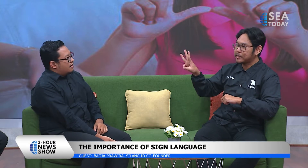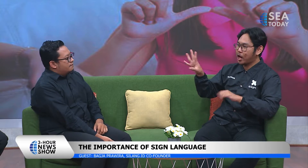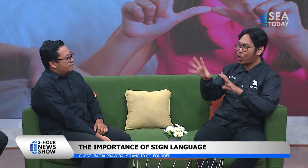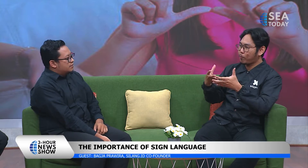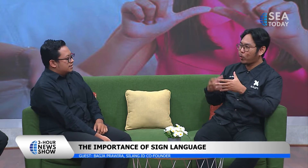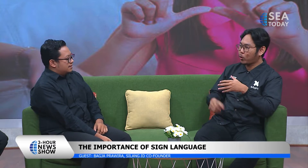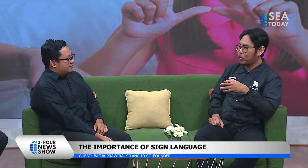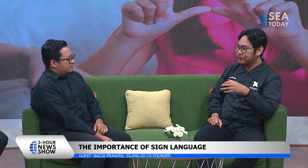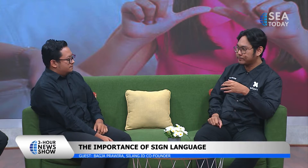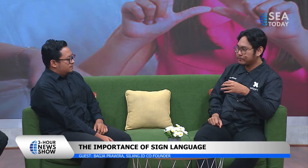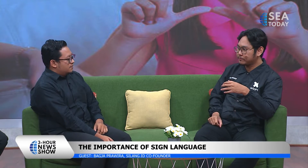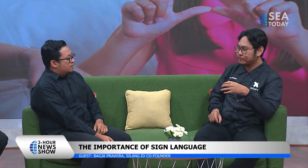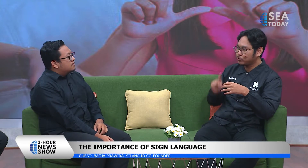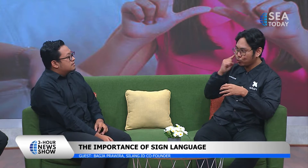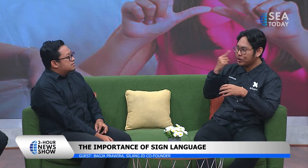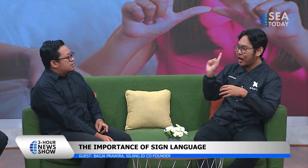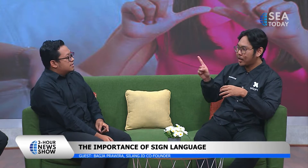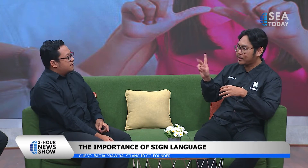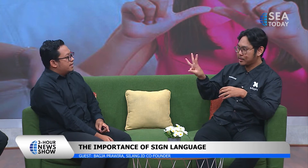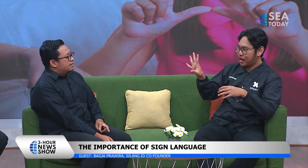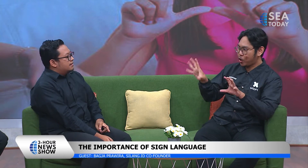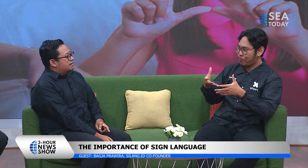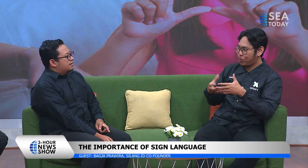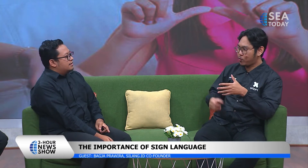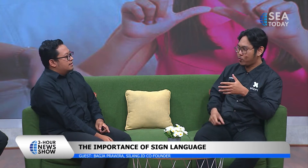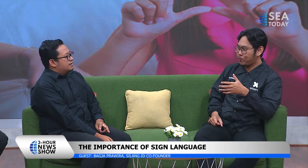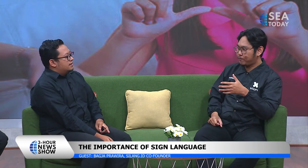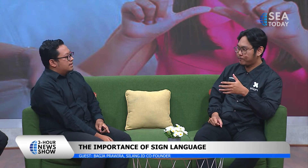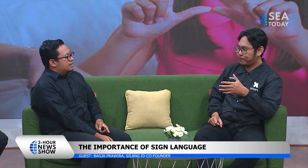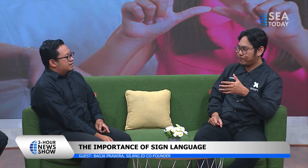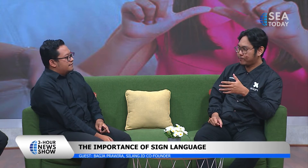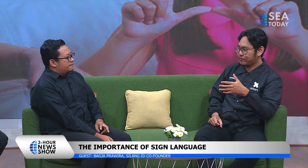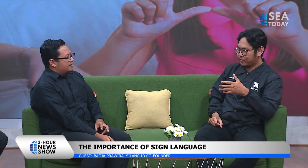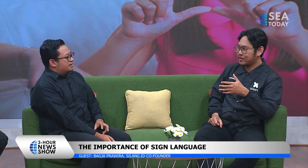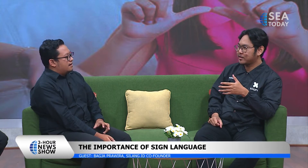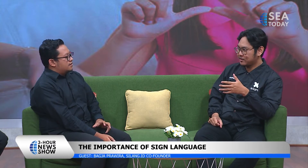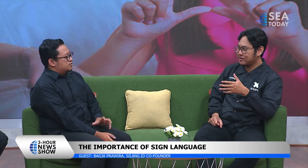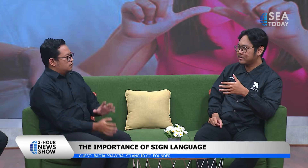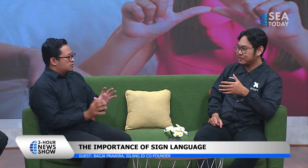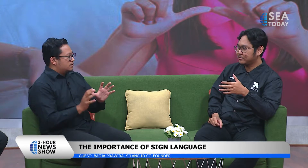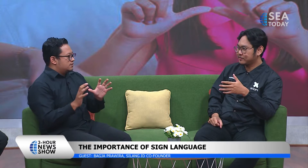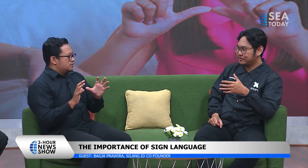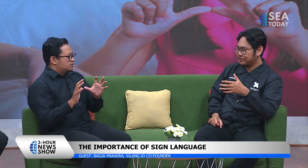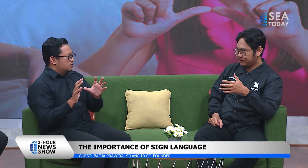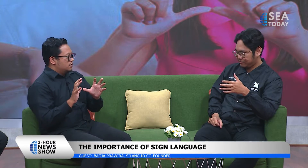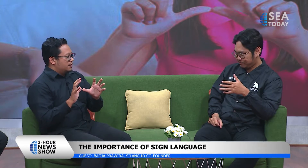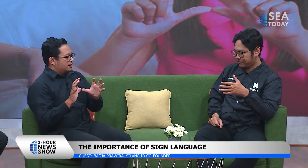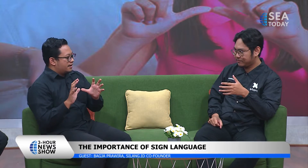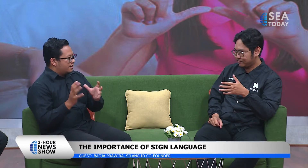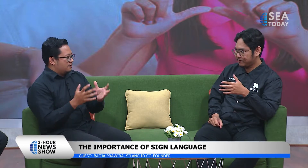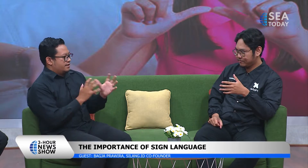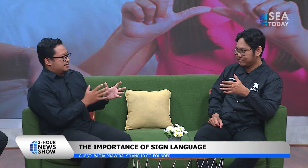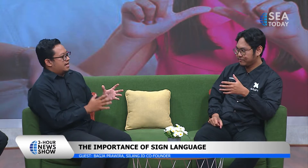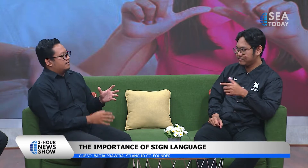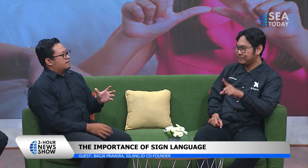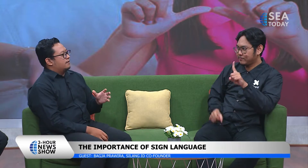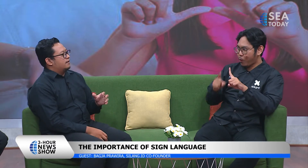muted so that's why uh in the deaf world there are two two two uh categories and uh